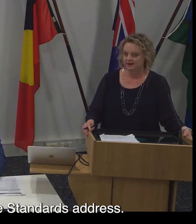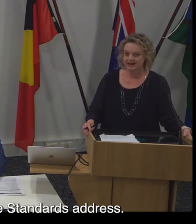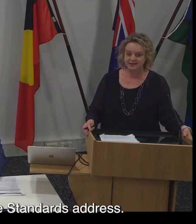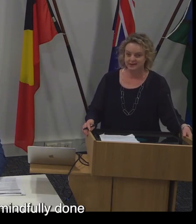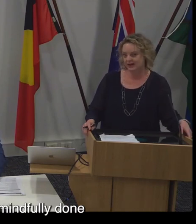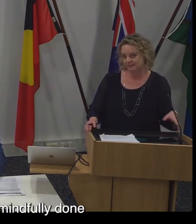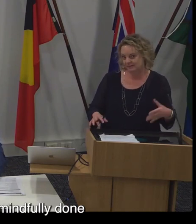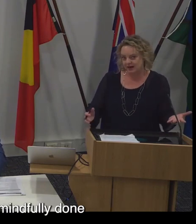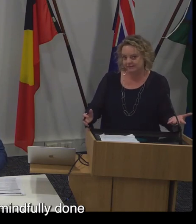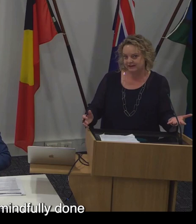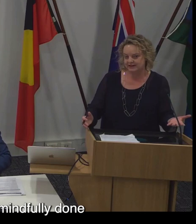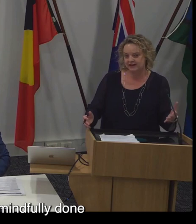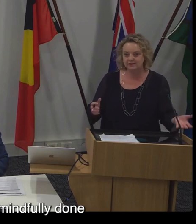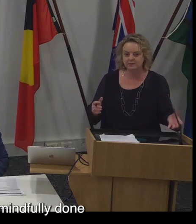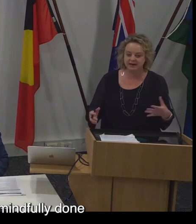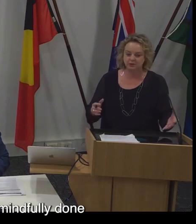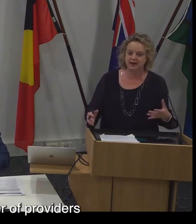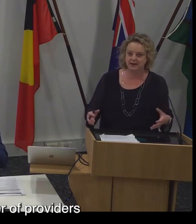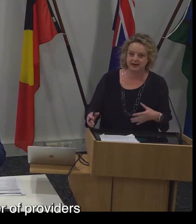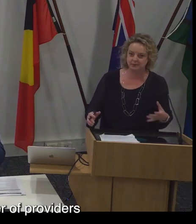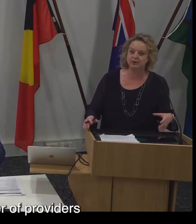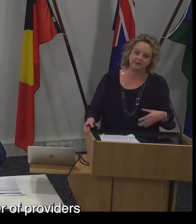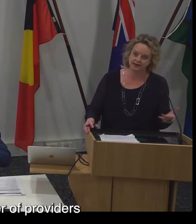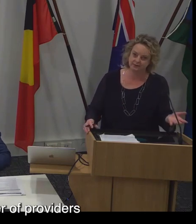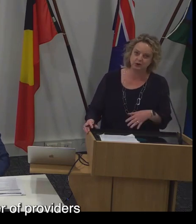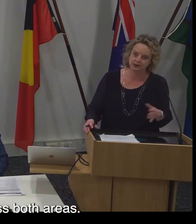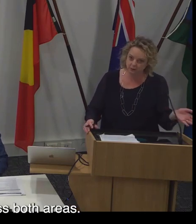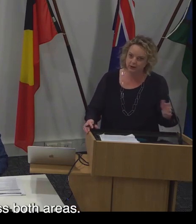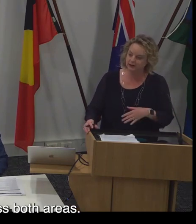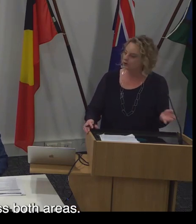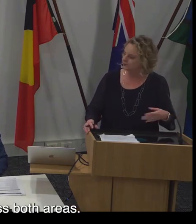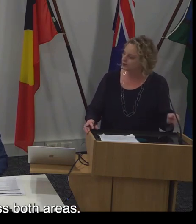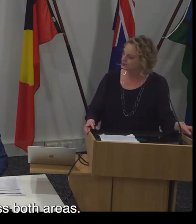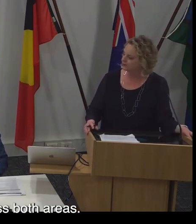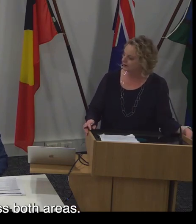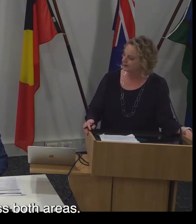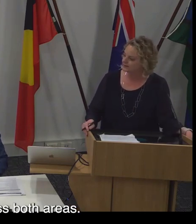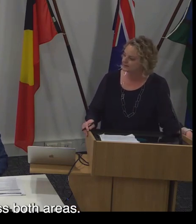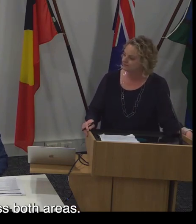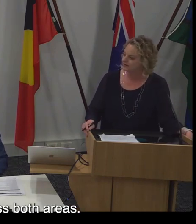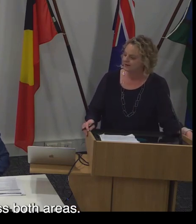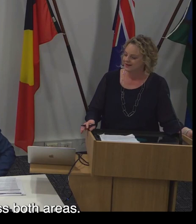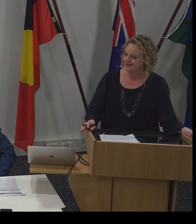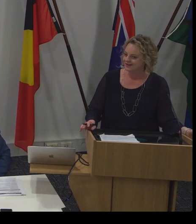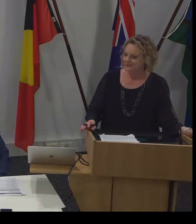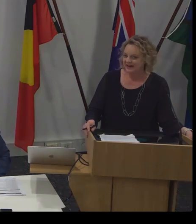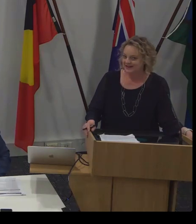And again, this is kind of being mindfully done and being aware that a number of providers and workers are working across both areas.